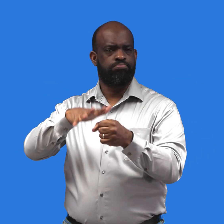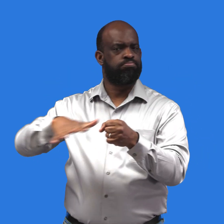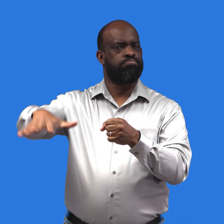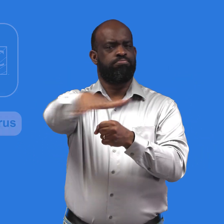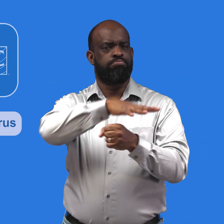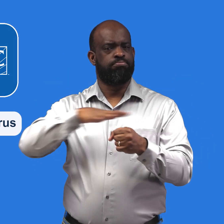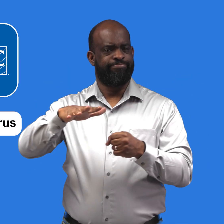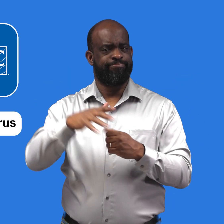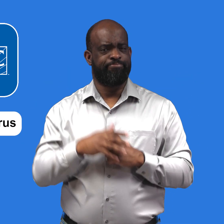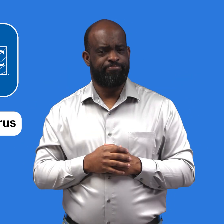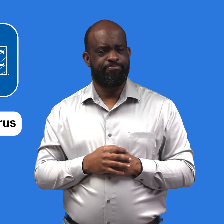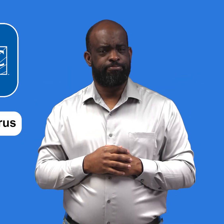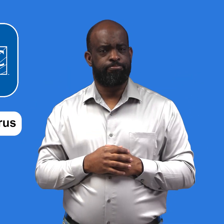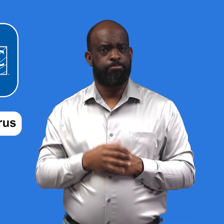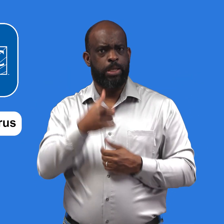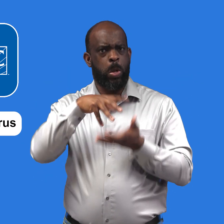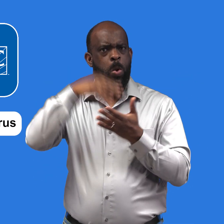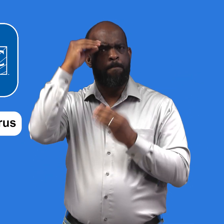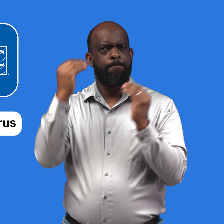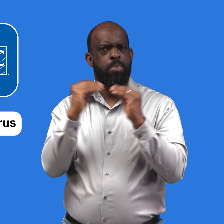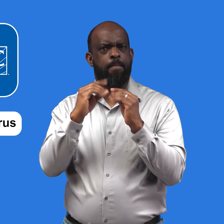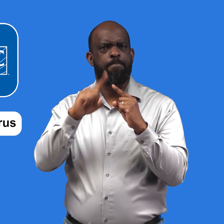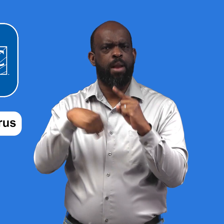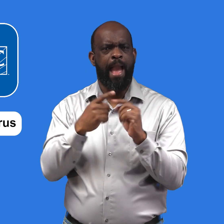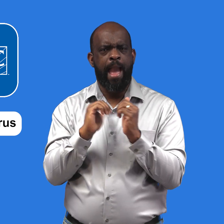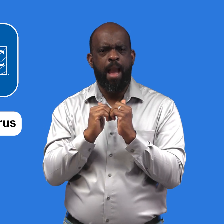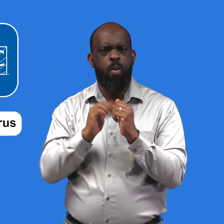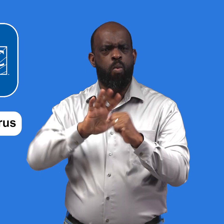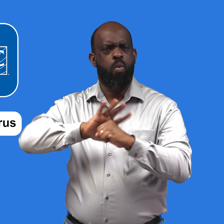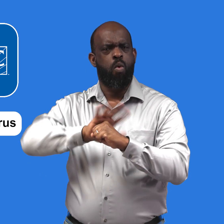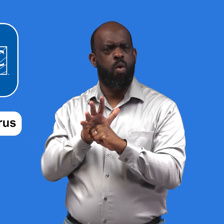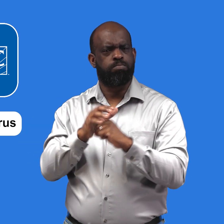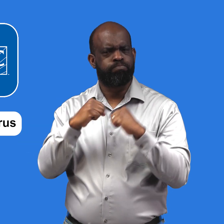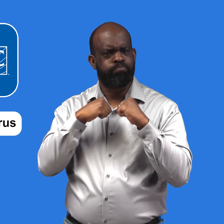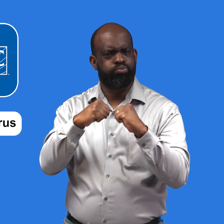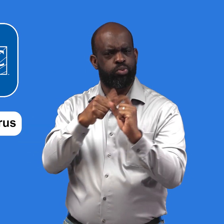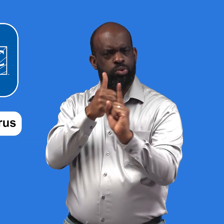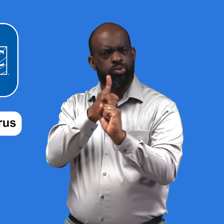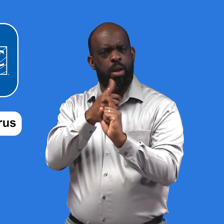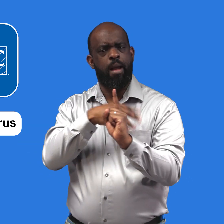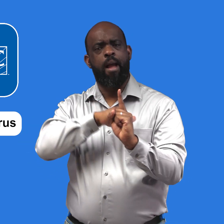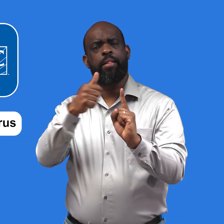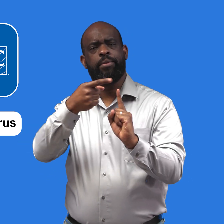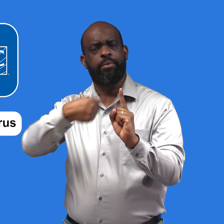Learn more about how to protect yourself and others from COVID-19 at